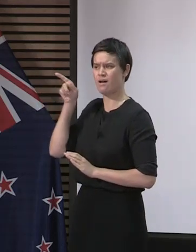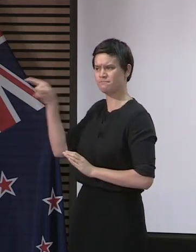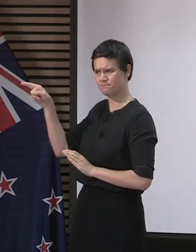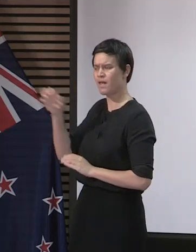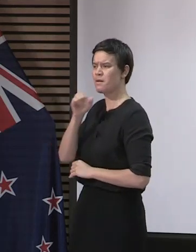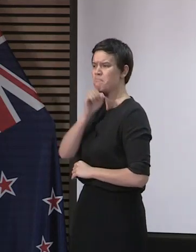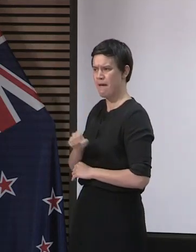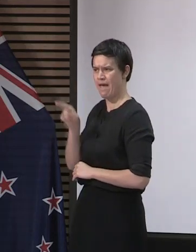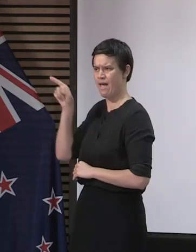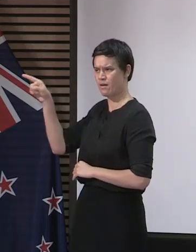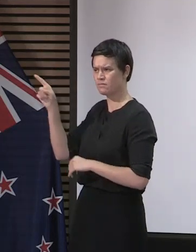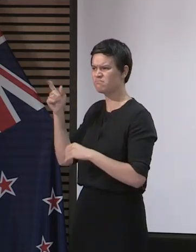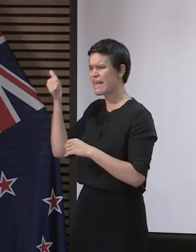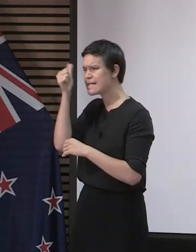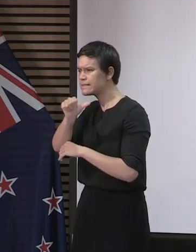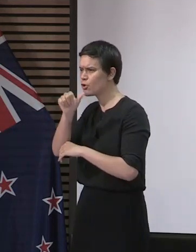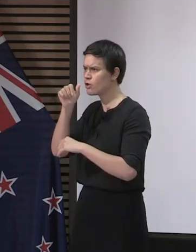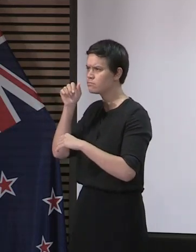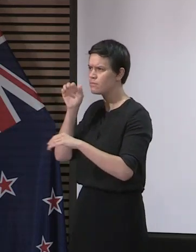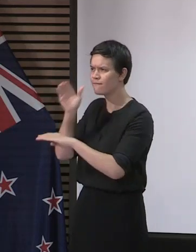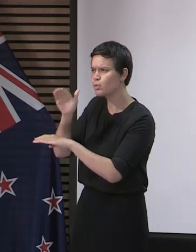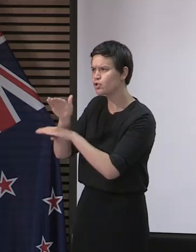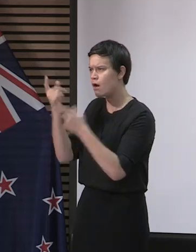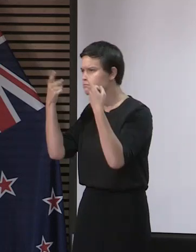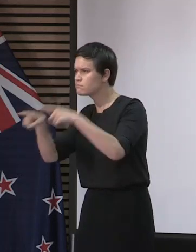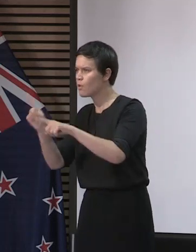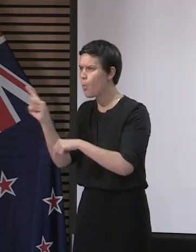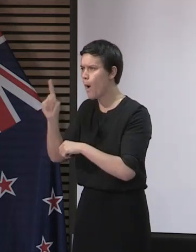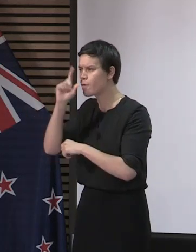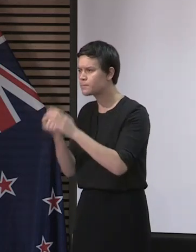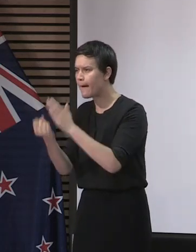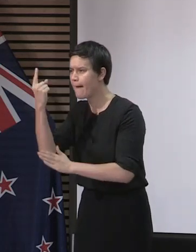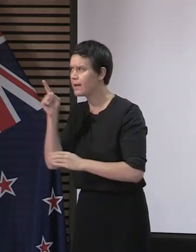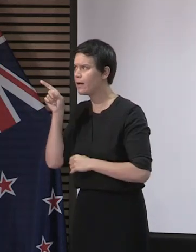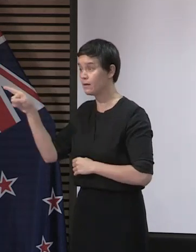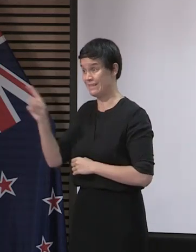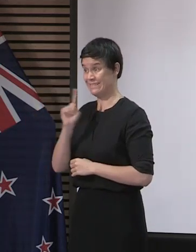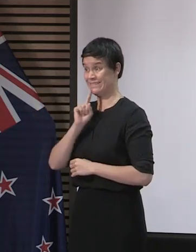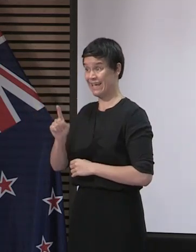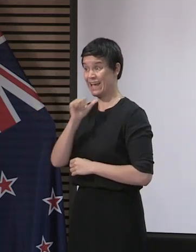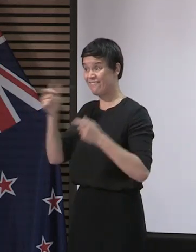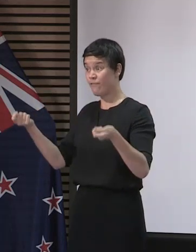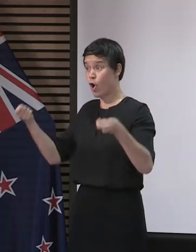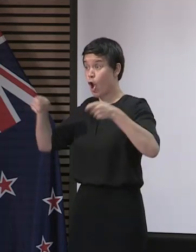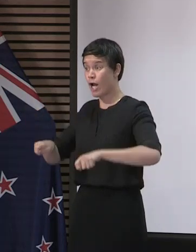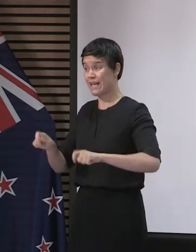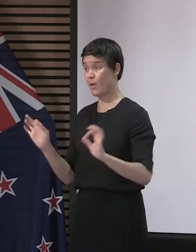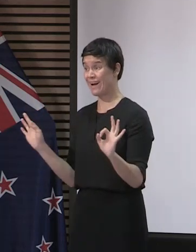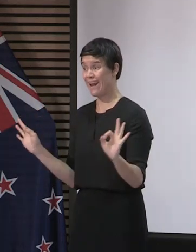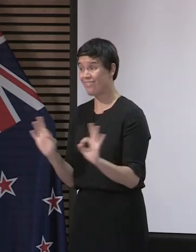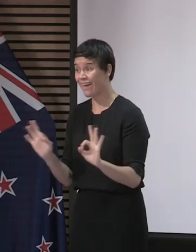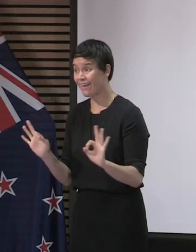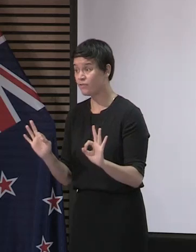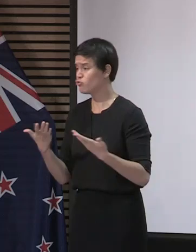a scenario in which we did not lock down. And in that scenario our steady case numbers seeded an epidemic that potentially